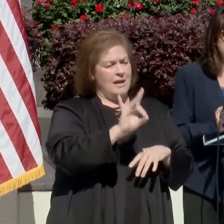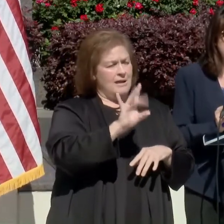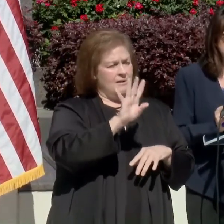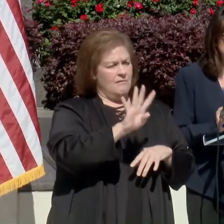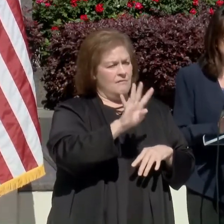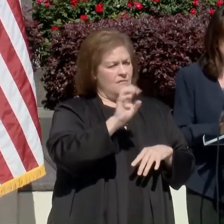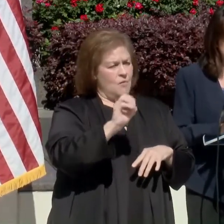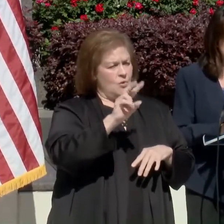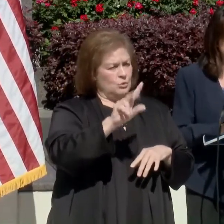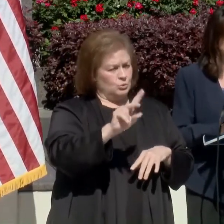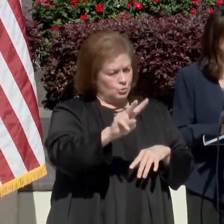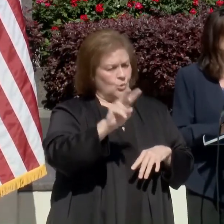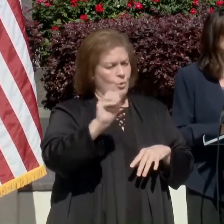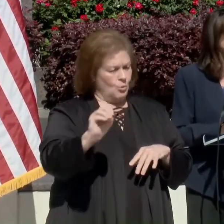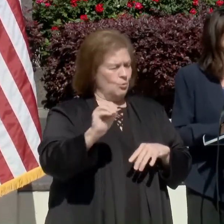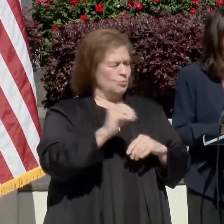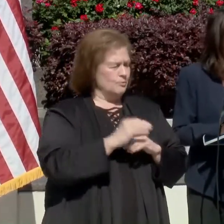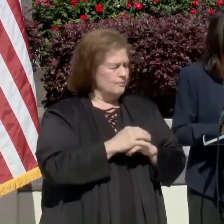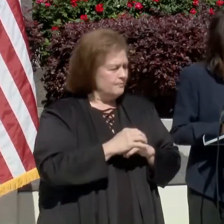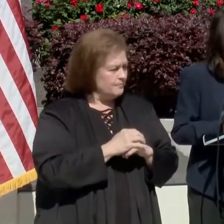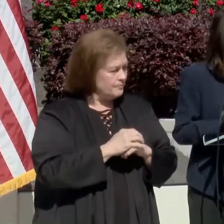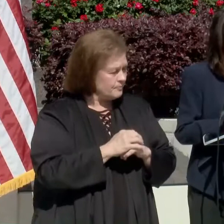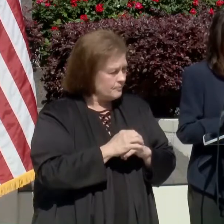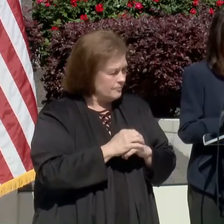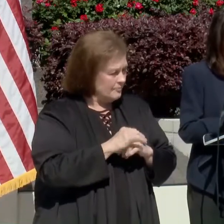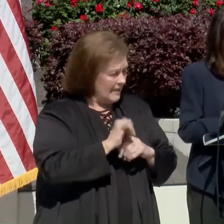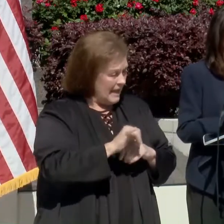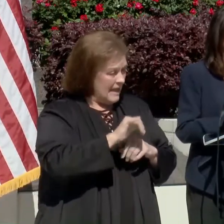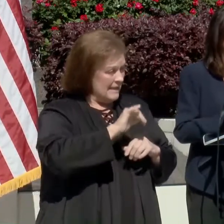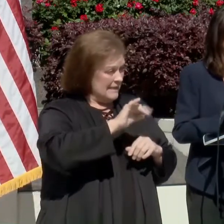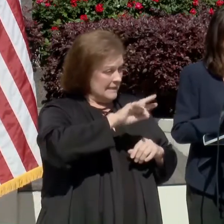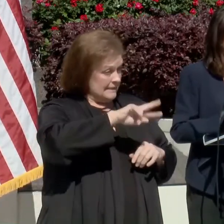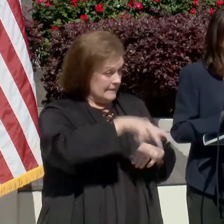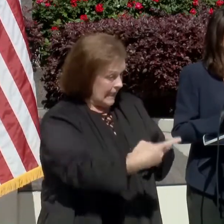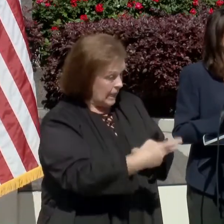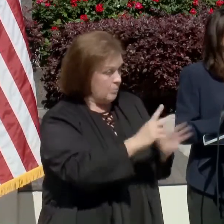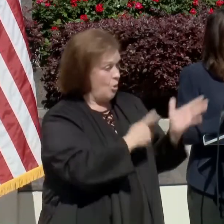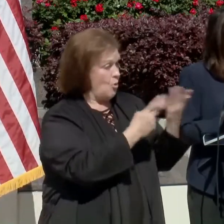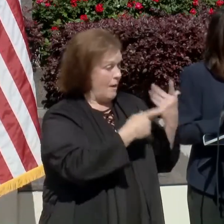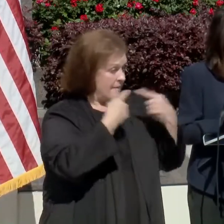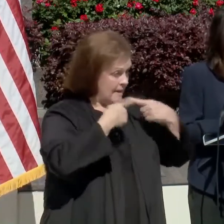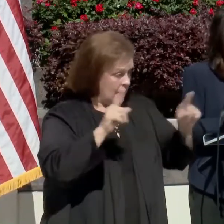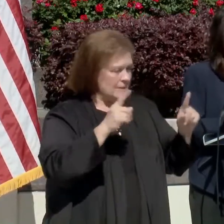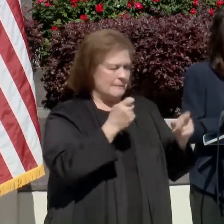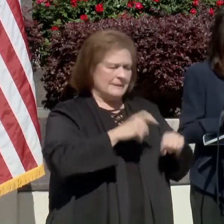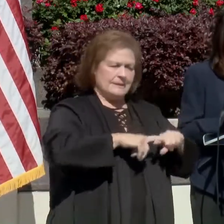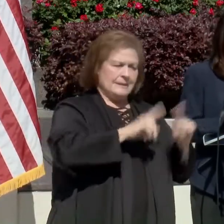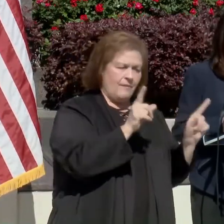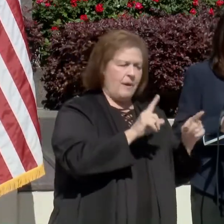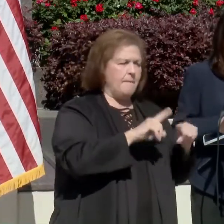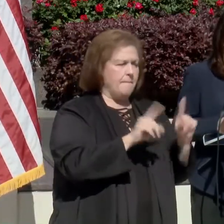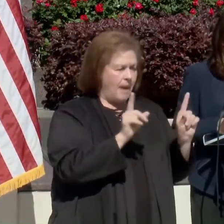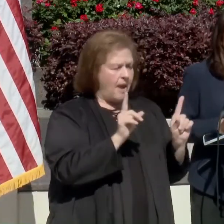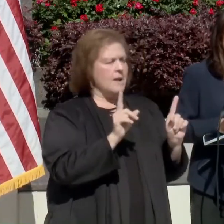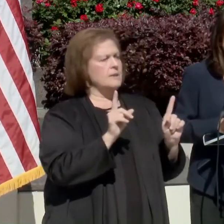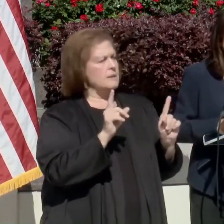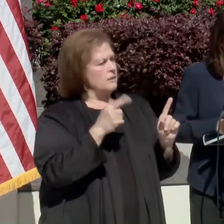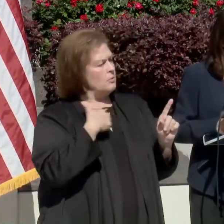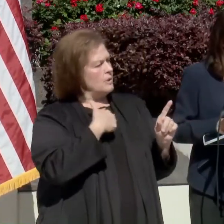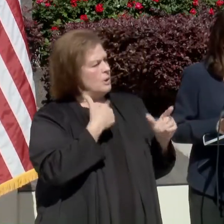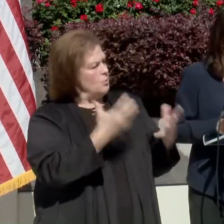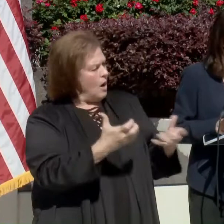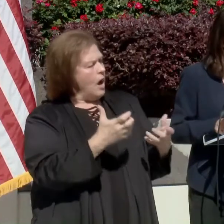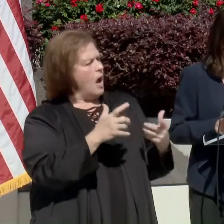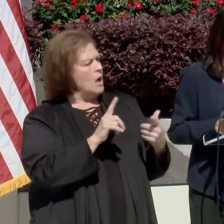-4020. The second program we're announcing today is a little bit different, but it's again trying to